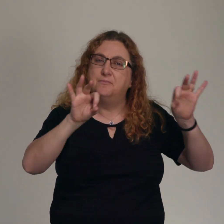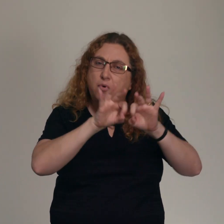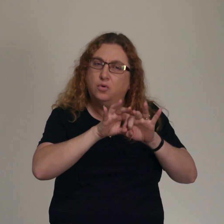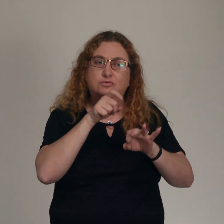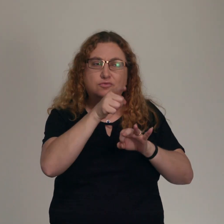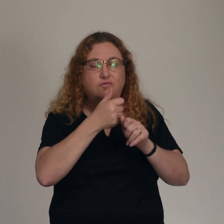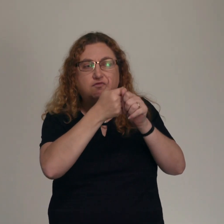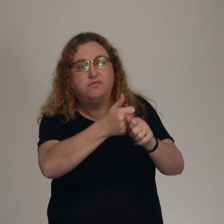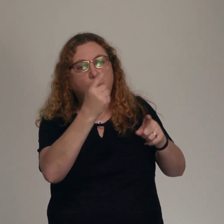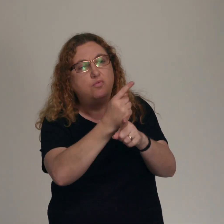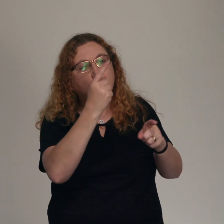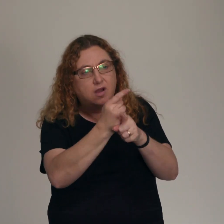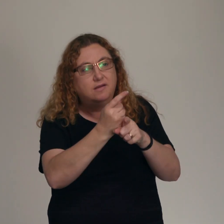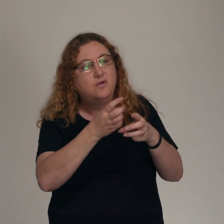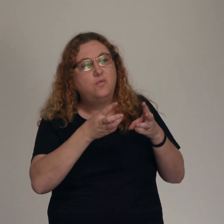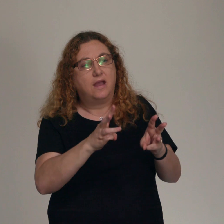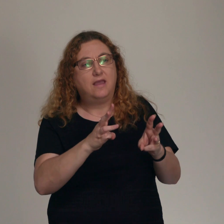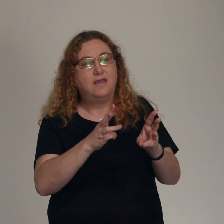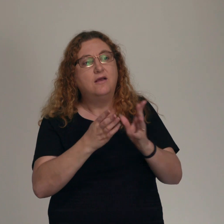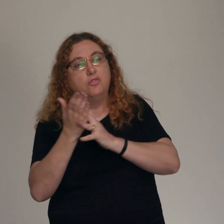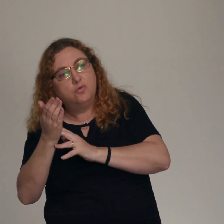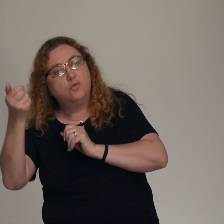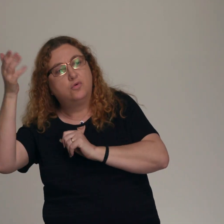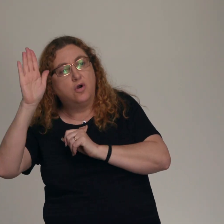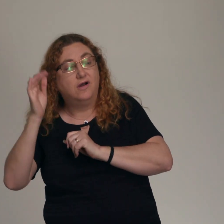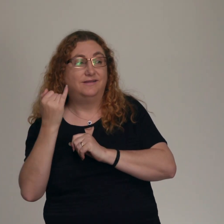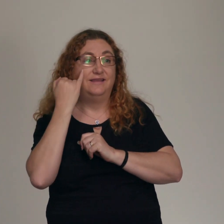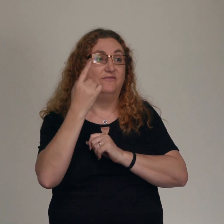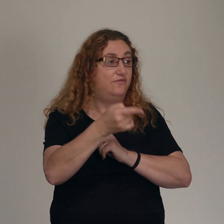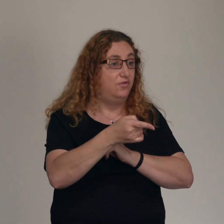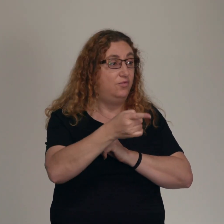teachers of the law, you will certainly not enter the kingdom of heaven.